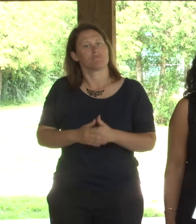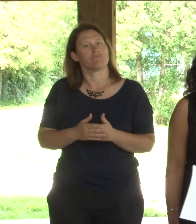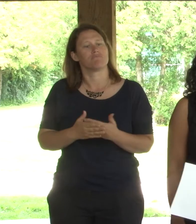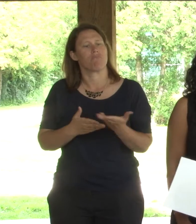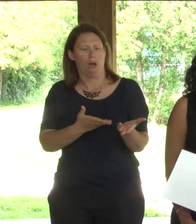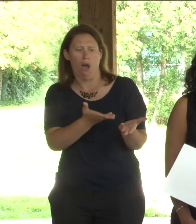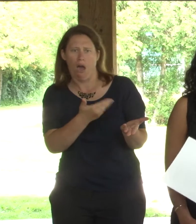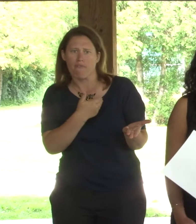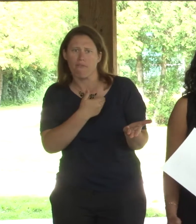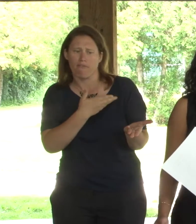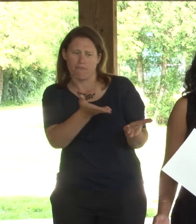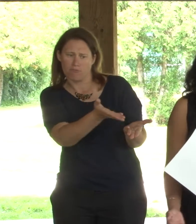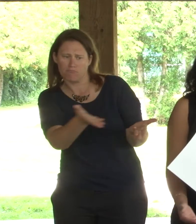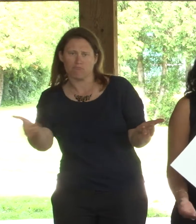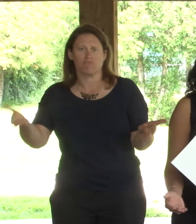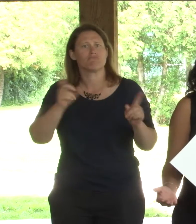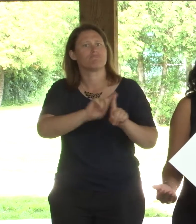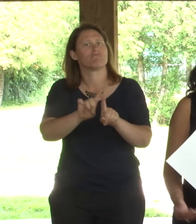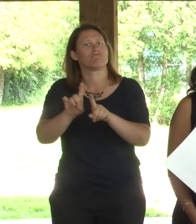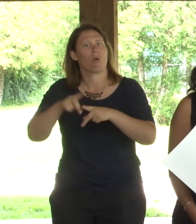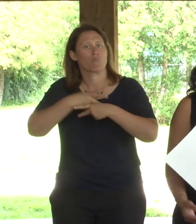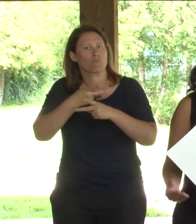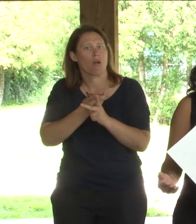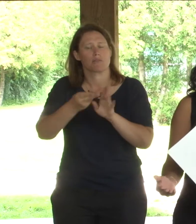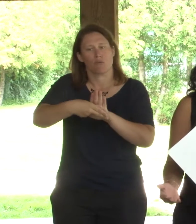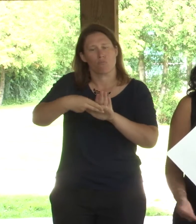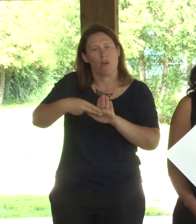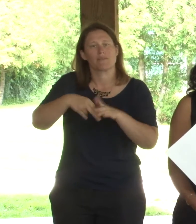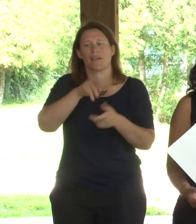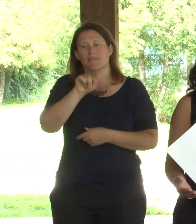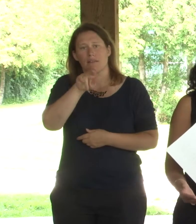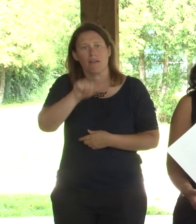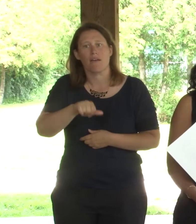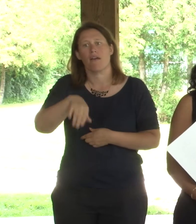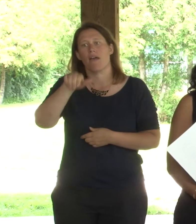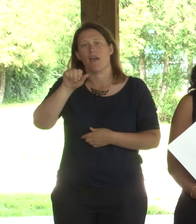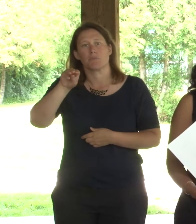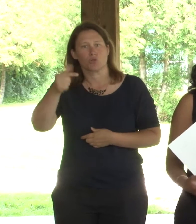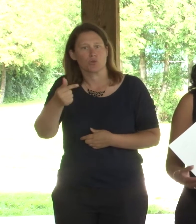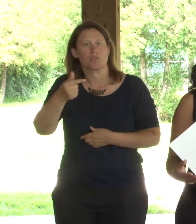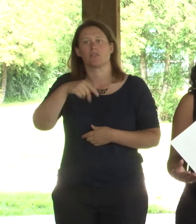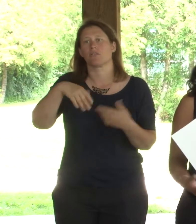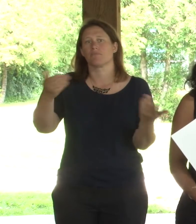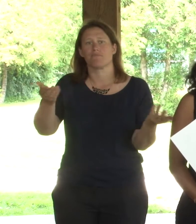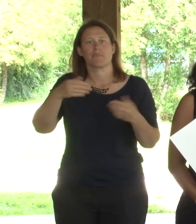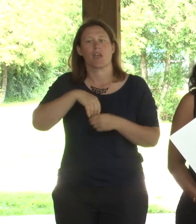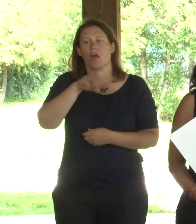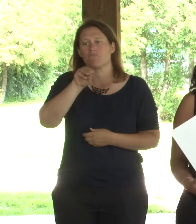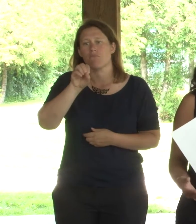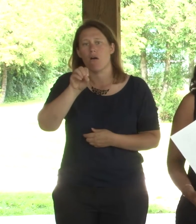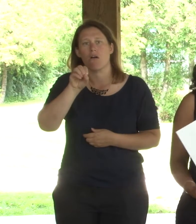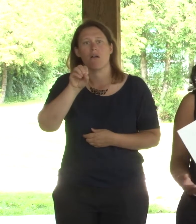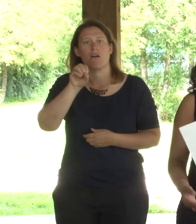brands such as Tenna, AMG, Abena, Tranquility, Molliecare,